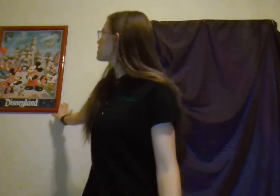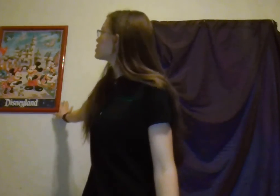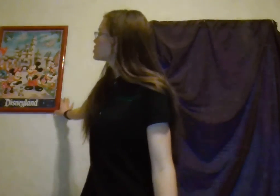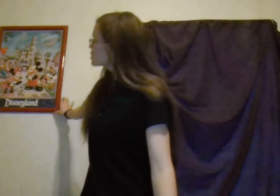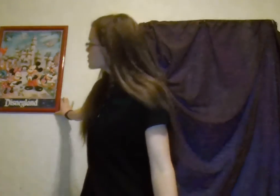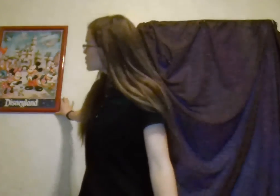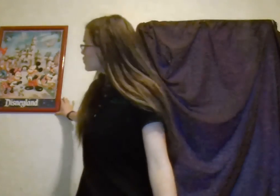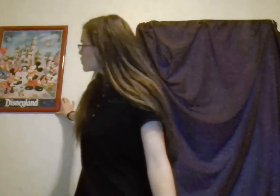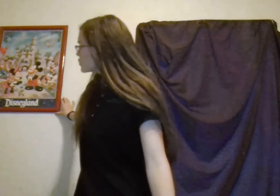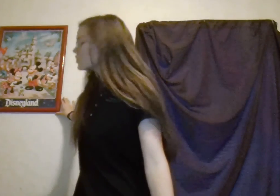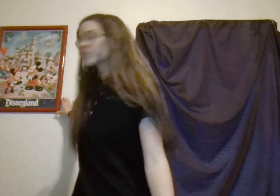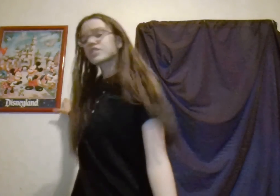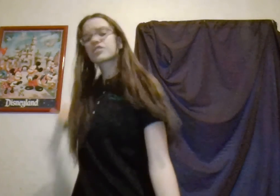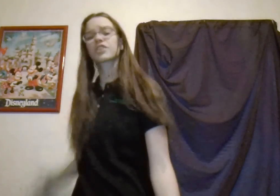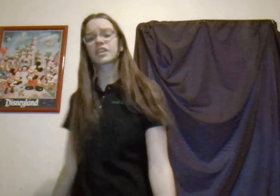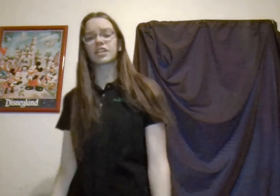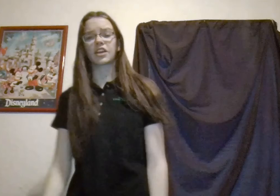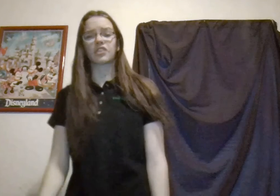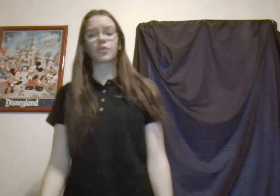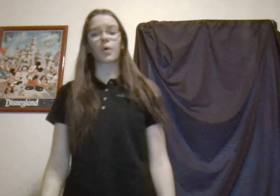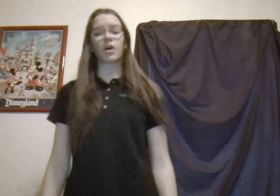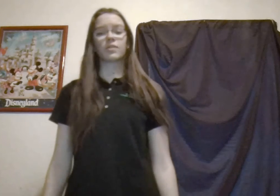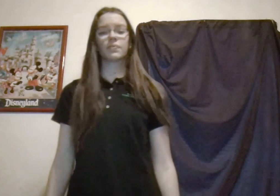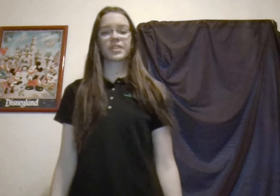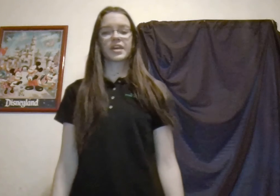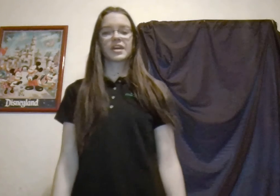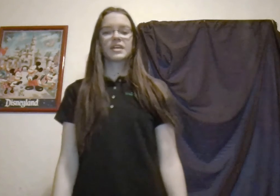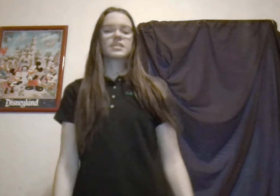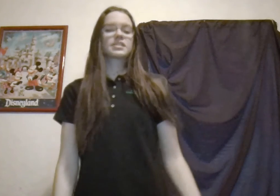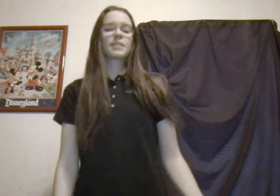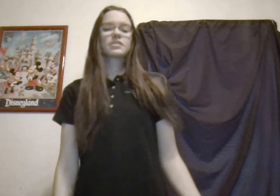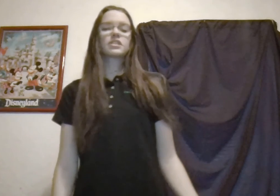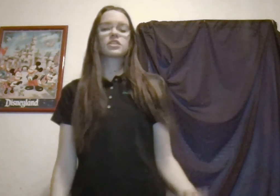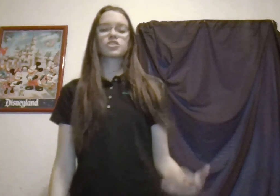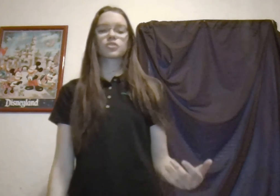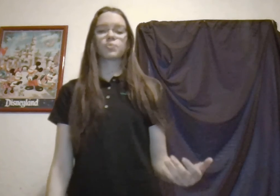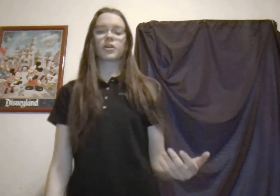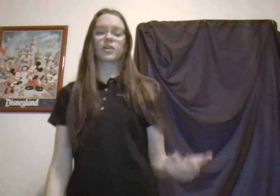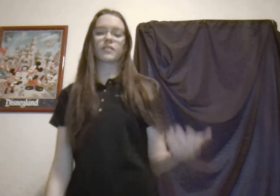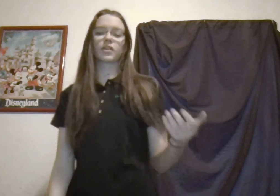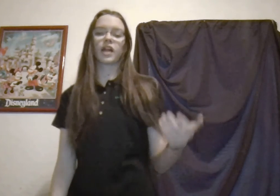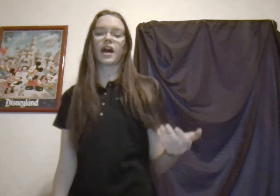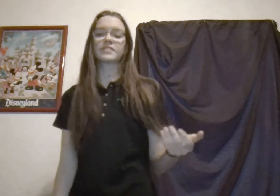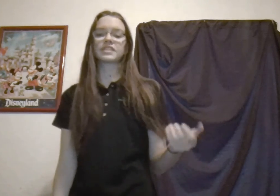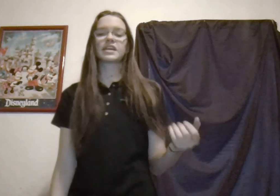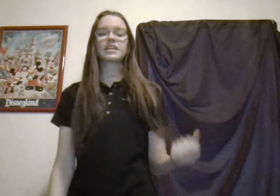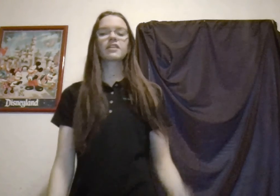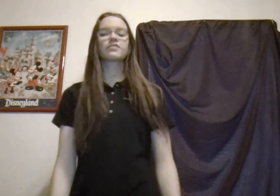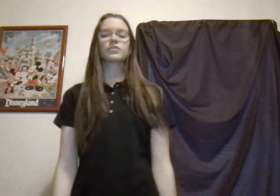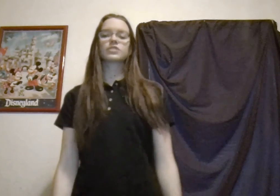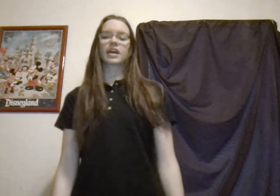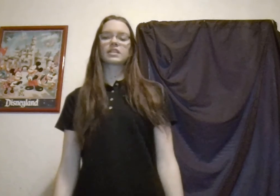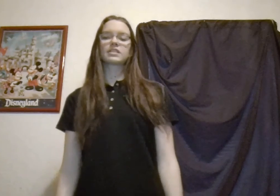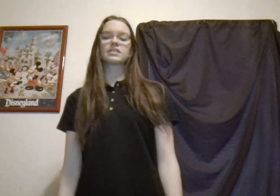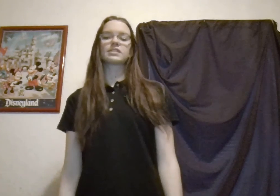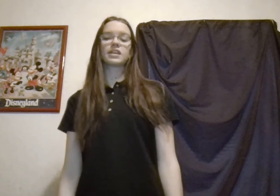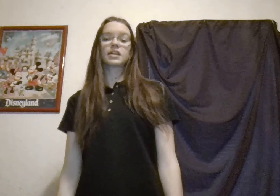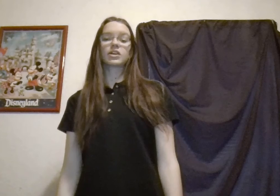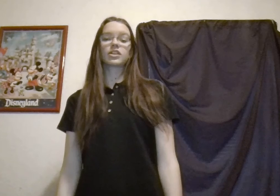just a few degrees crookedly on your wall. STEM is an integral part of our lives and taking a few seconds to see it could